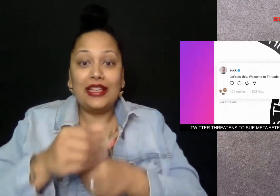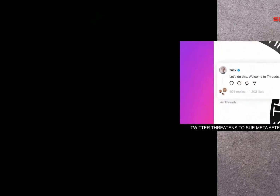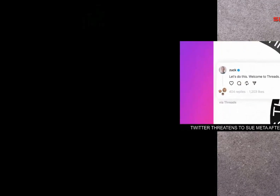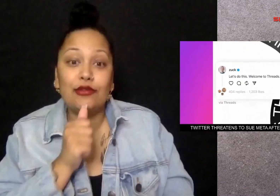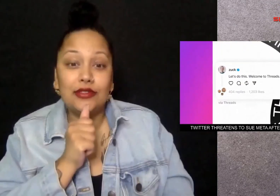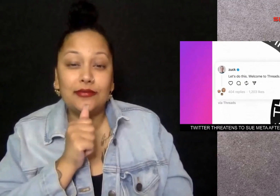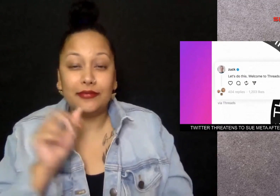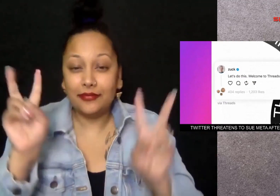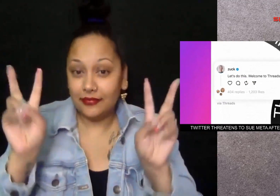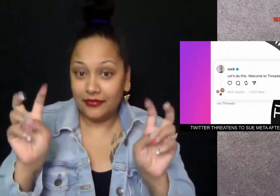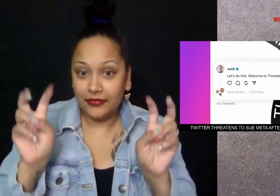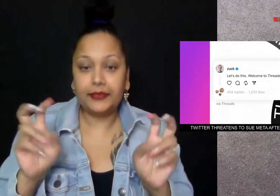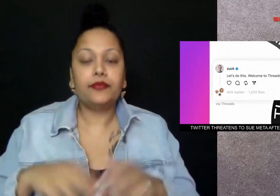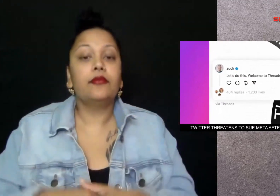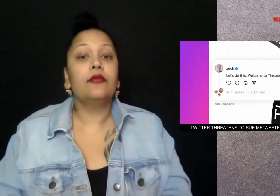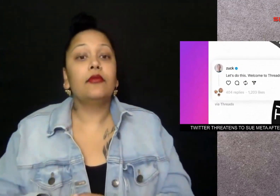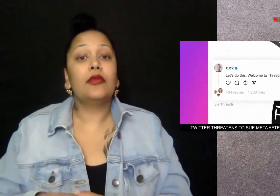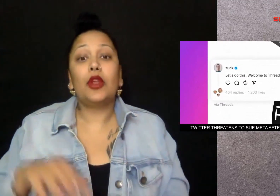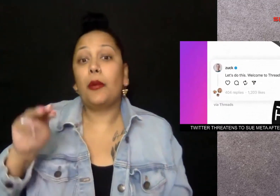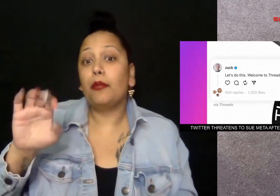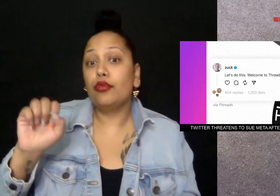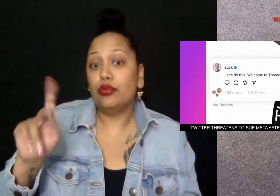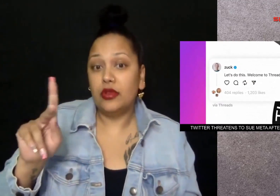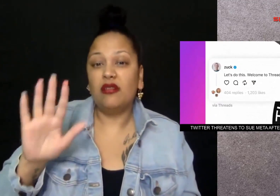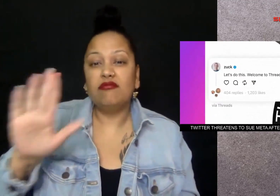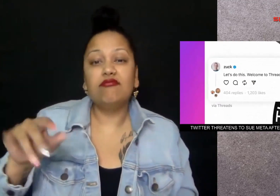order to stop using what he calls Twitter trade secrets